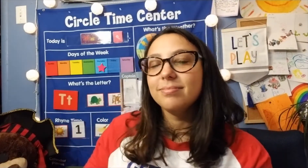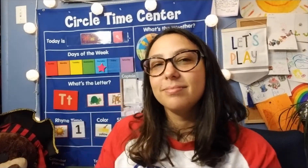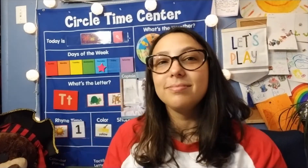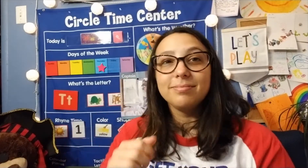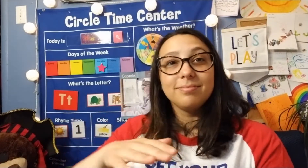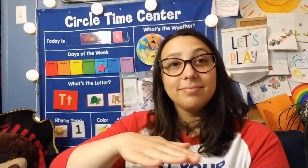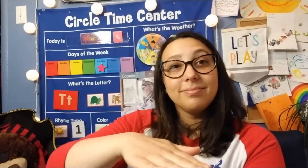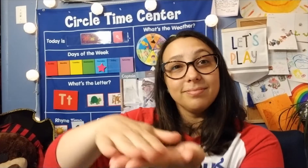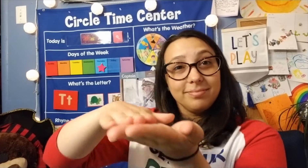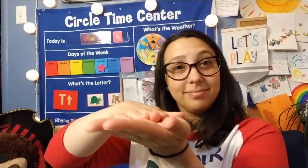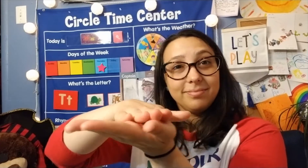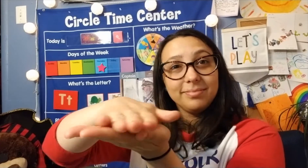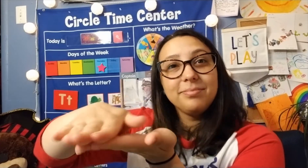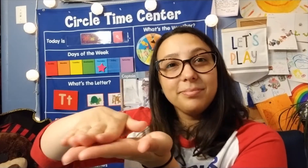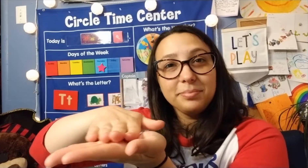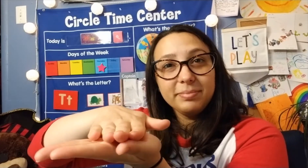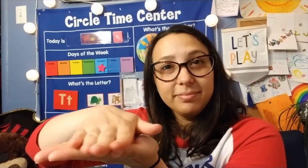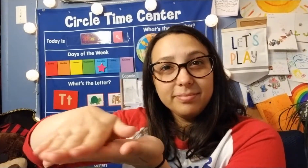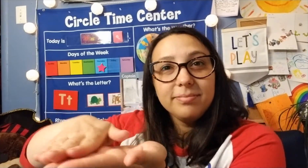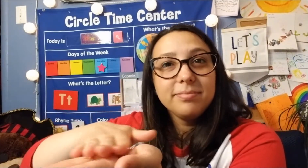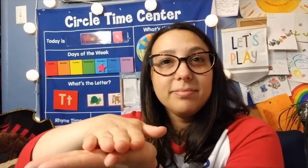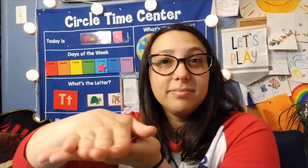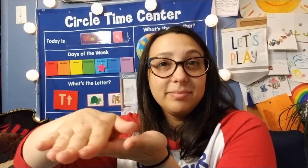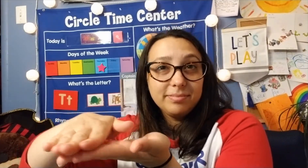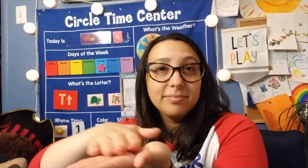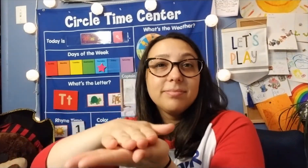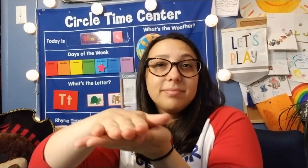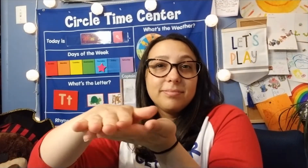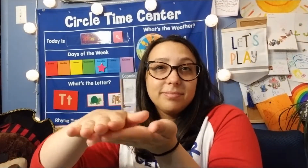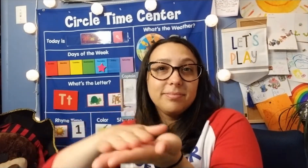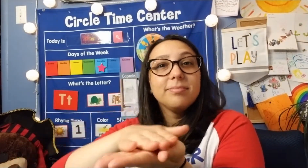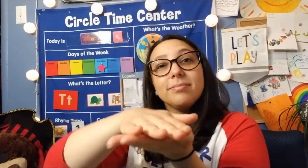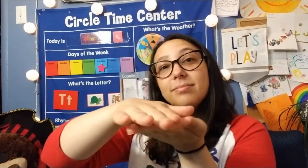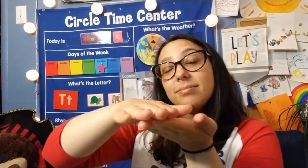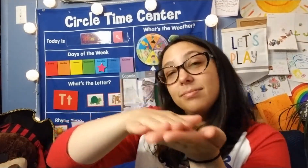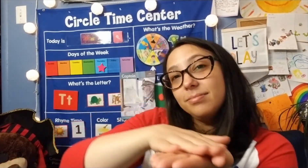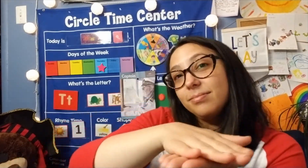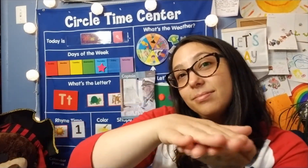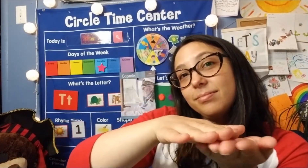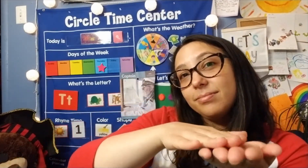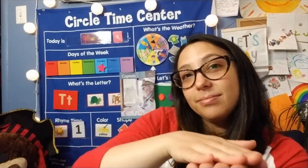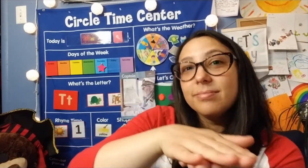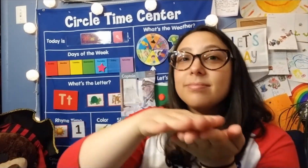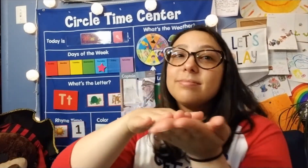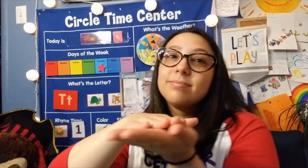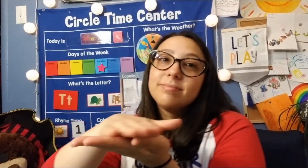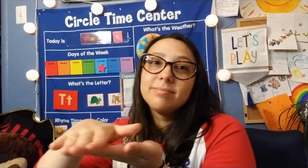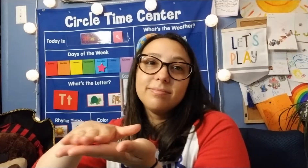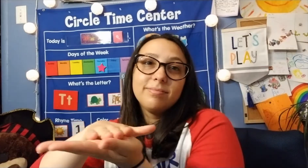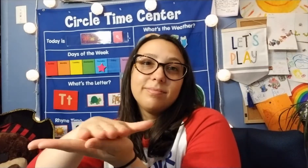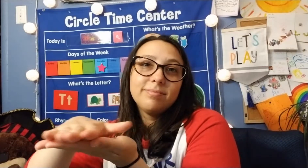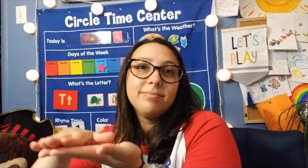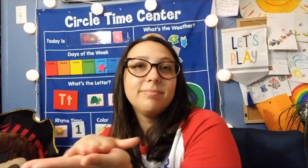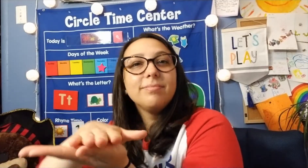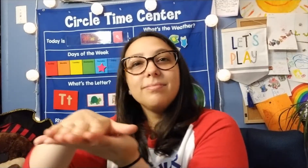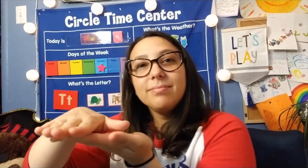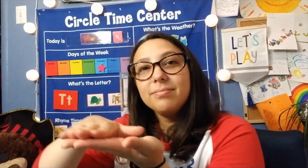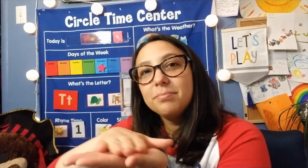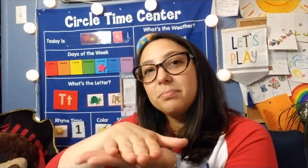Scrub the deck. It's the first thing to learn. Scrub the deck.